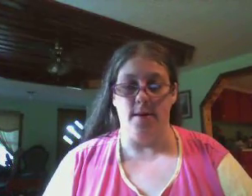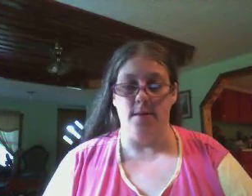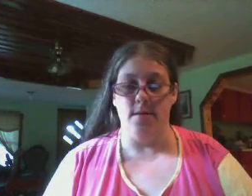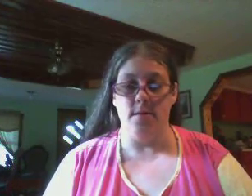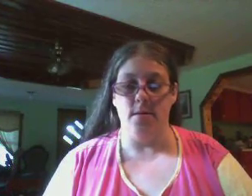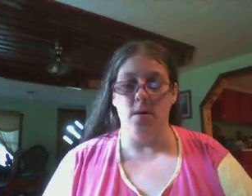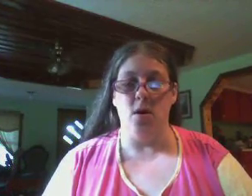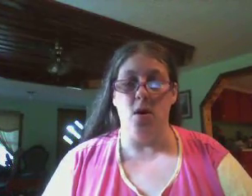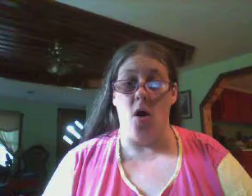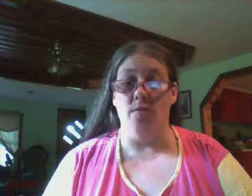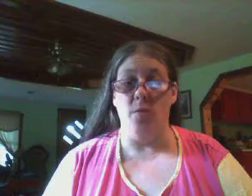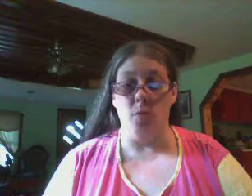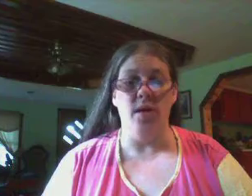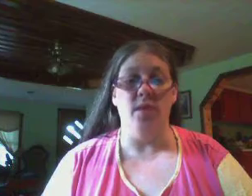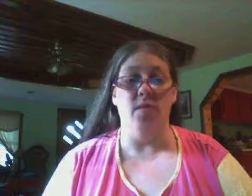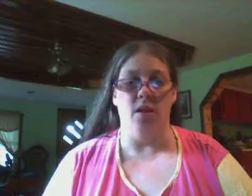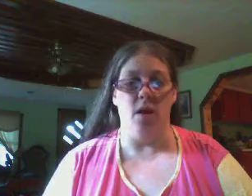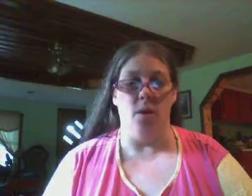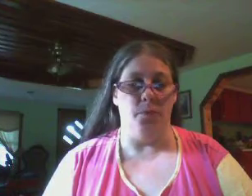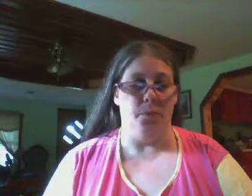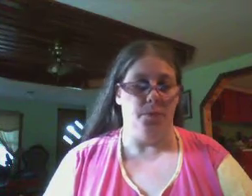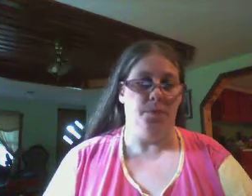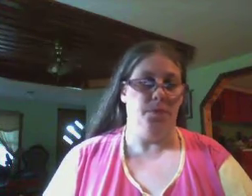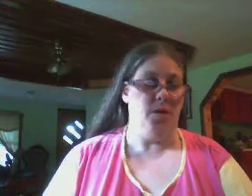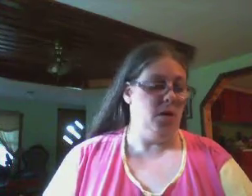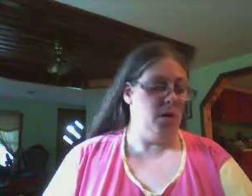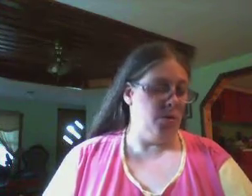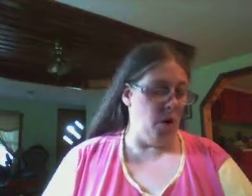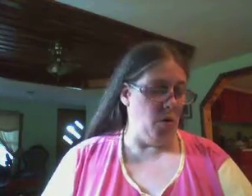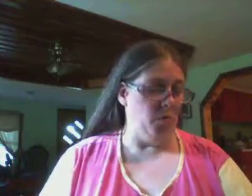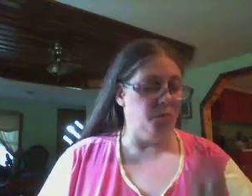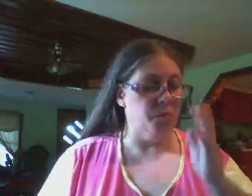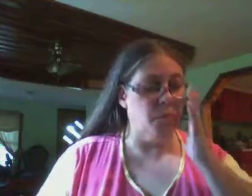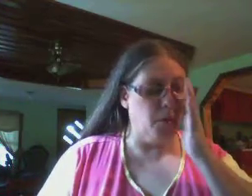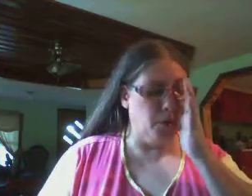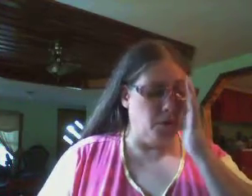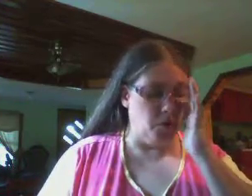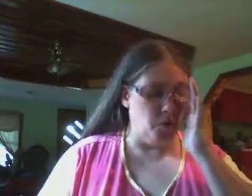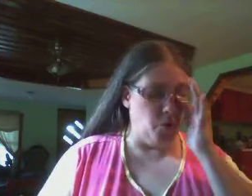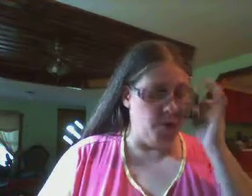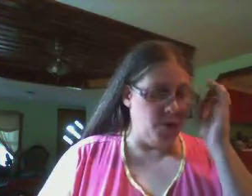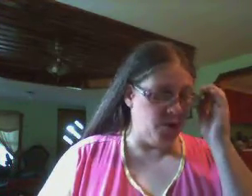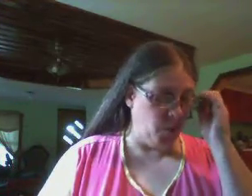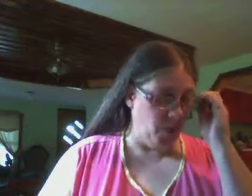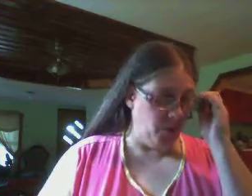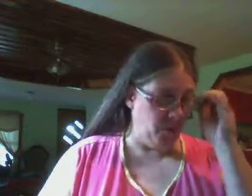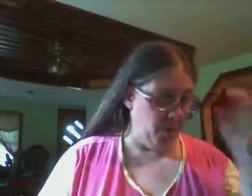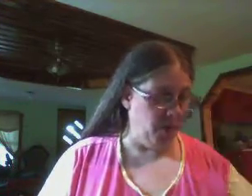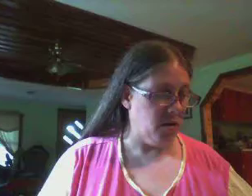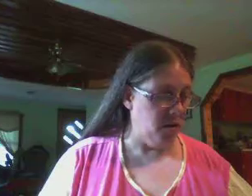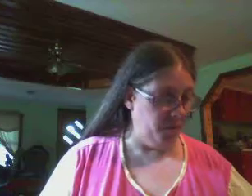of the Week video. So, the first one is Quote of the Week,